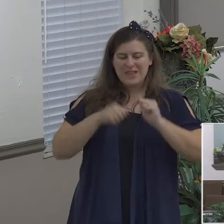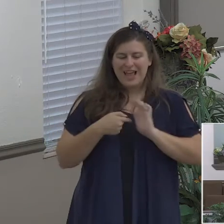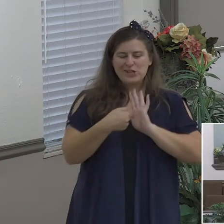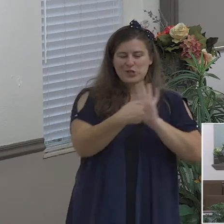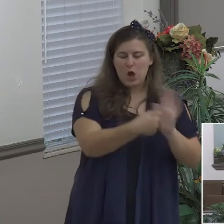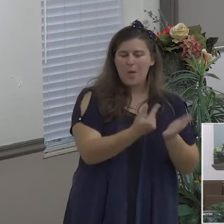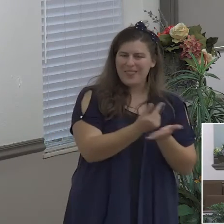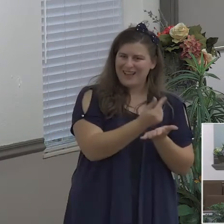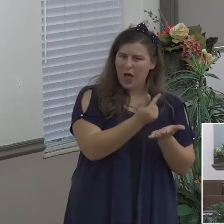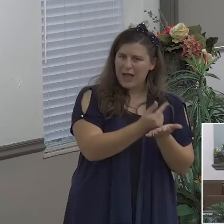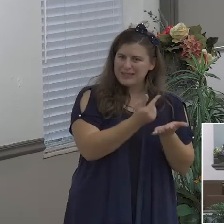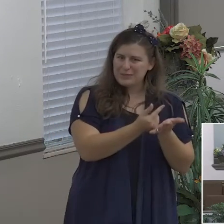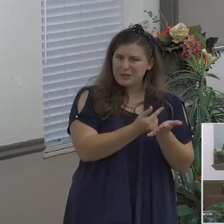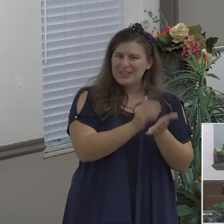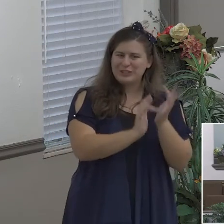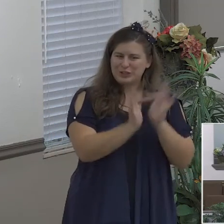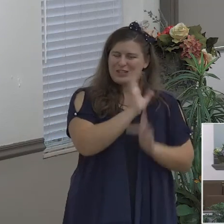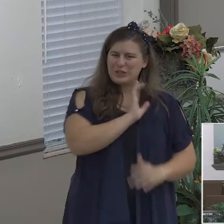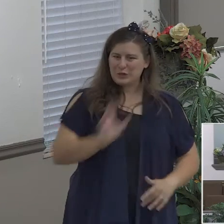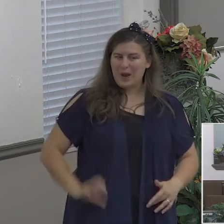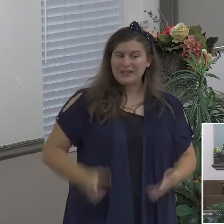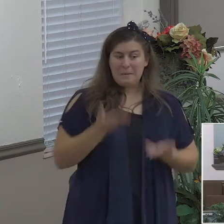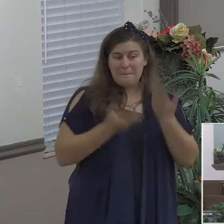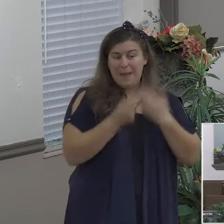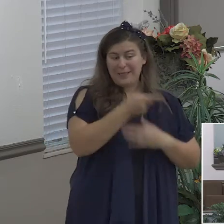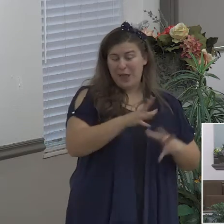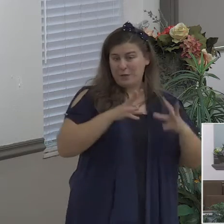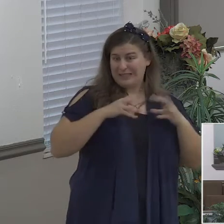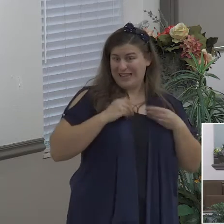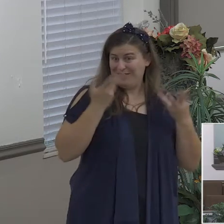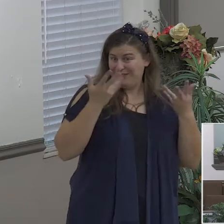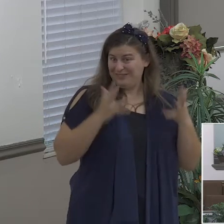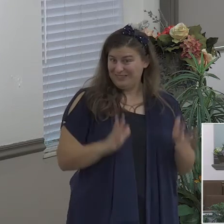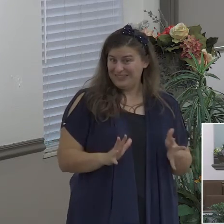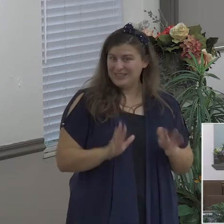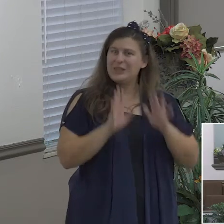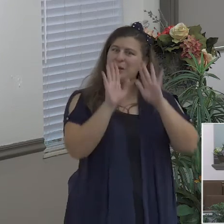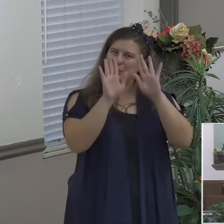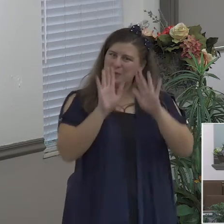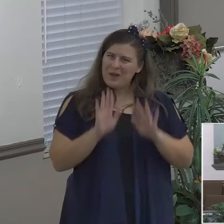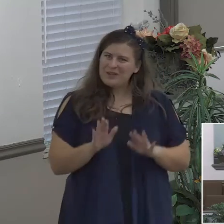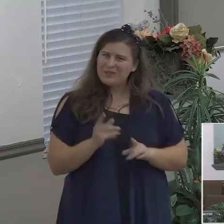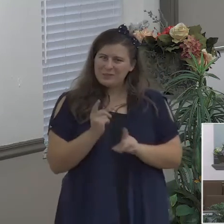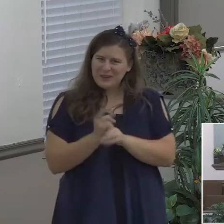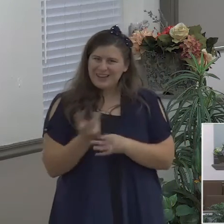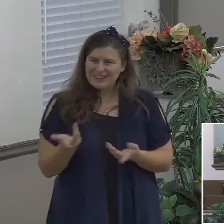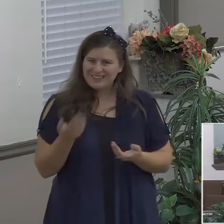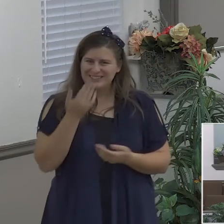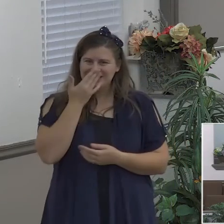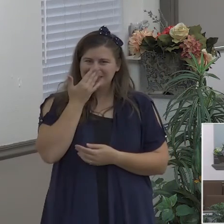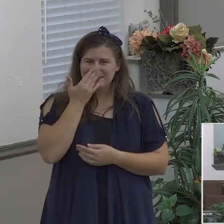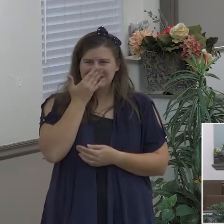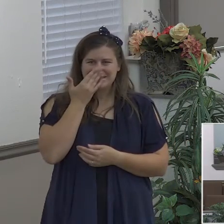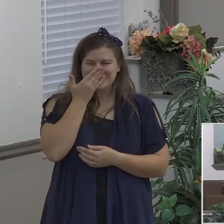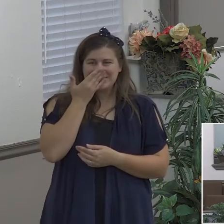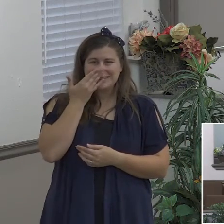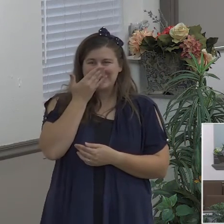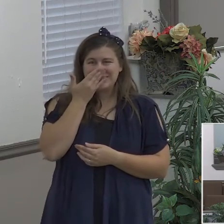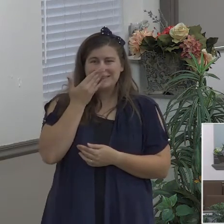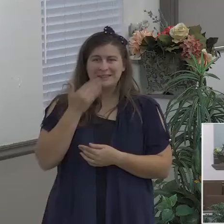wouldn't that be wonderful amen well perfect peace I hope it's been profitable for you to come tonight